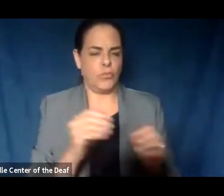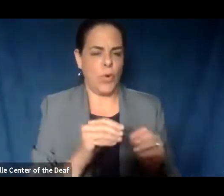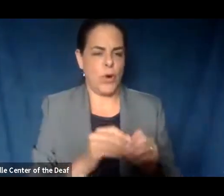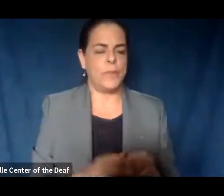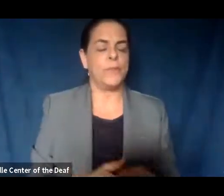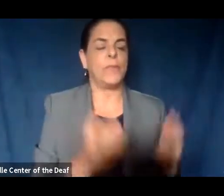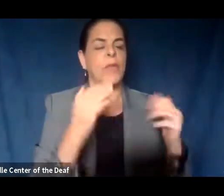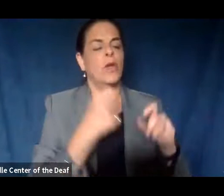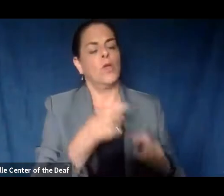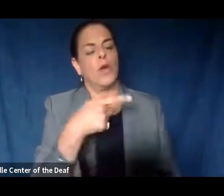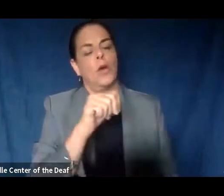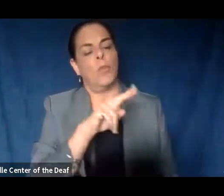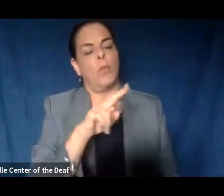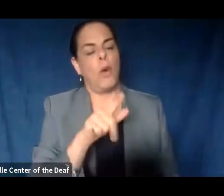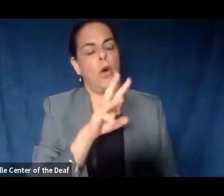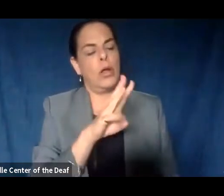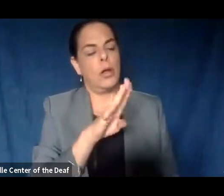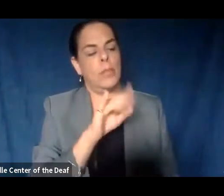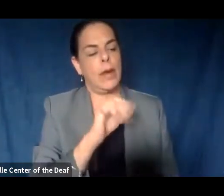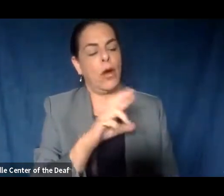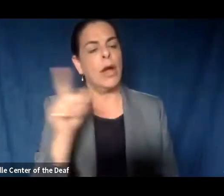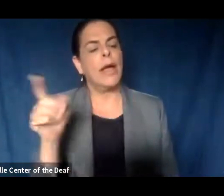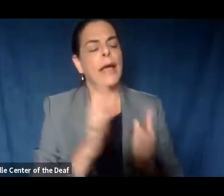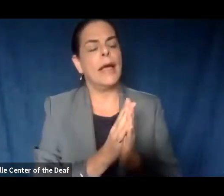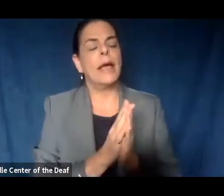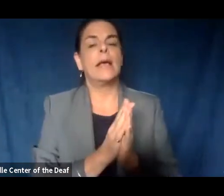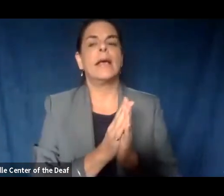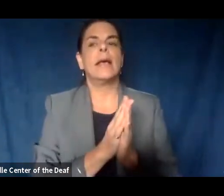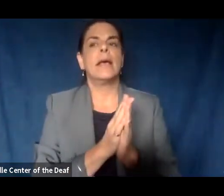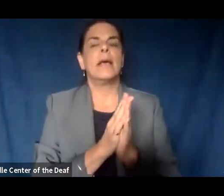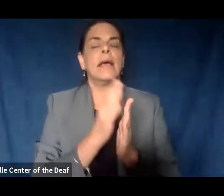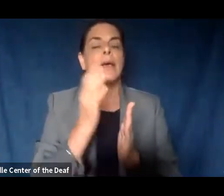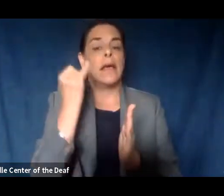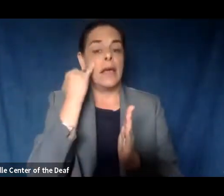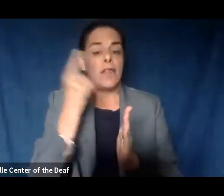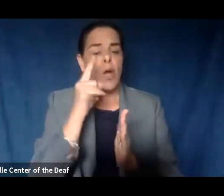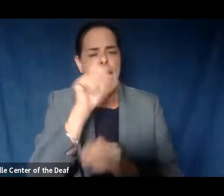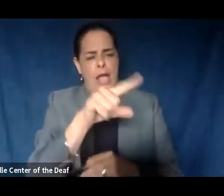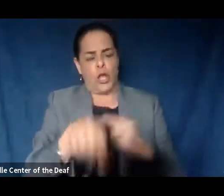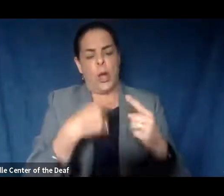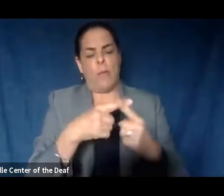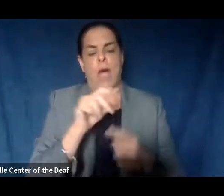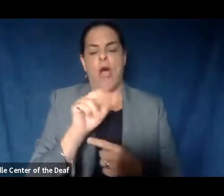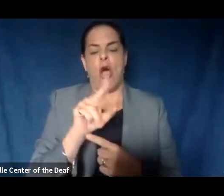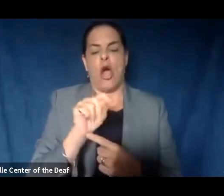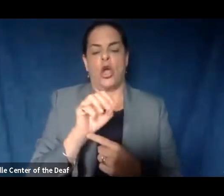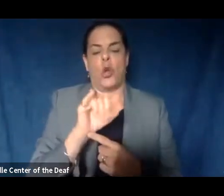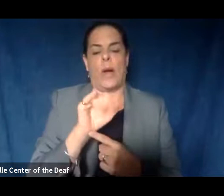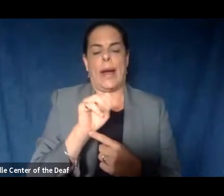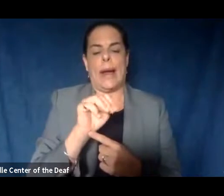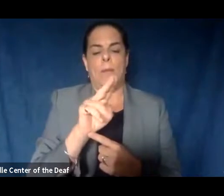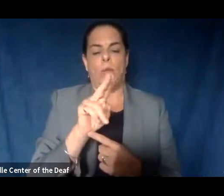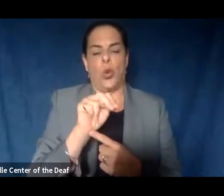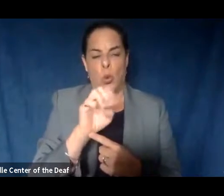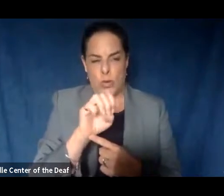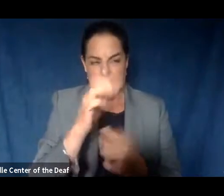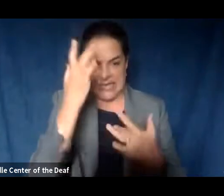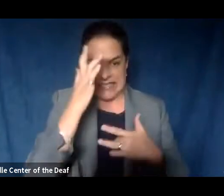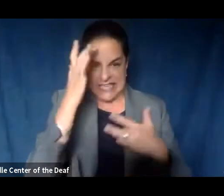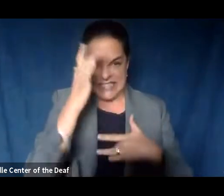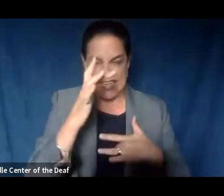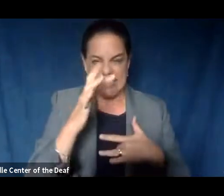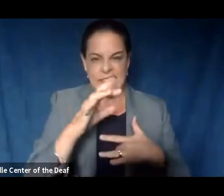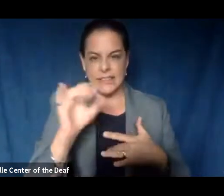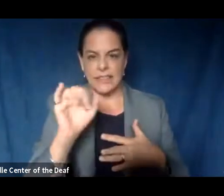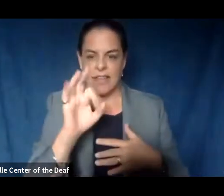From Paul with WBIR, he asked, he had a viewer ask about people with autoimmune diseases that come with a chronic fever. If a business